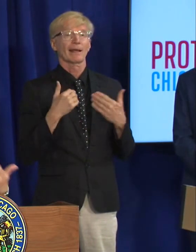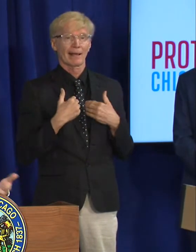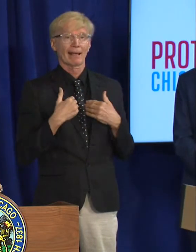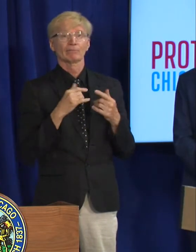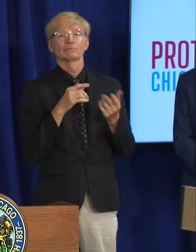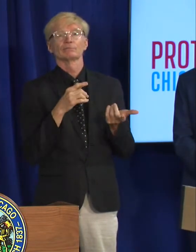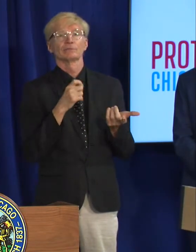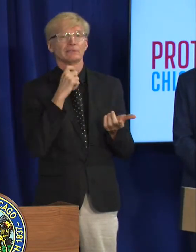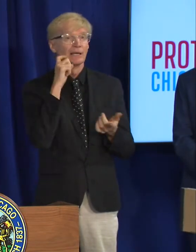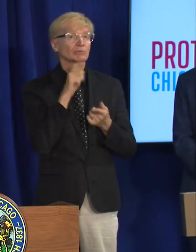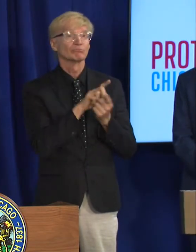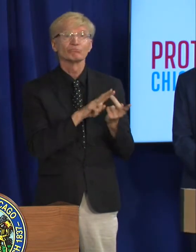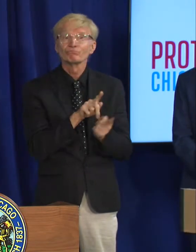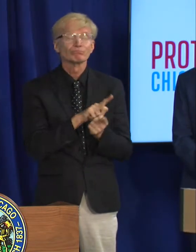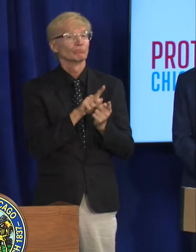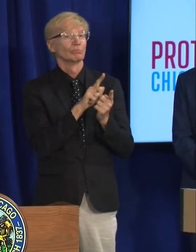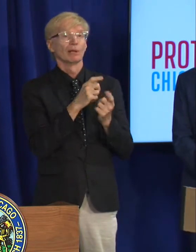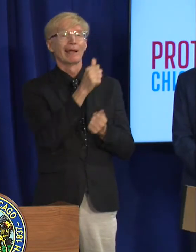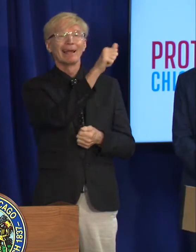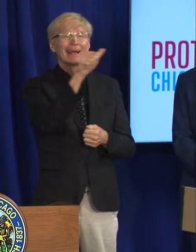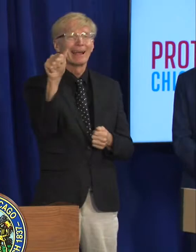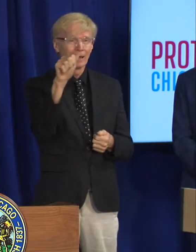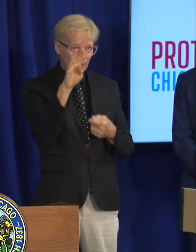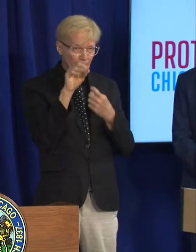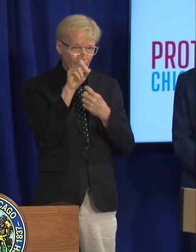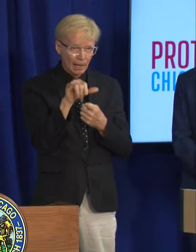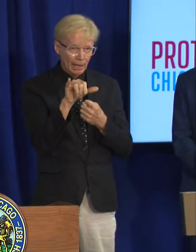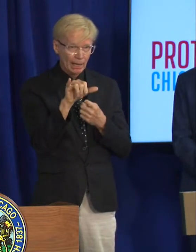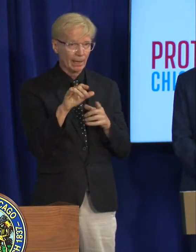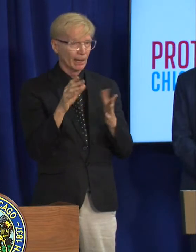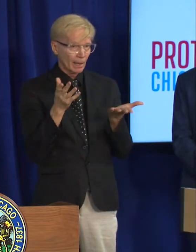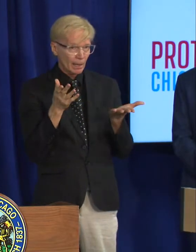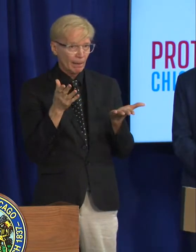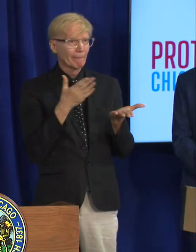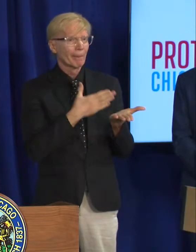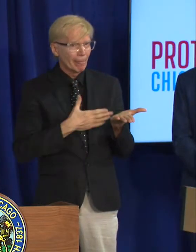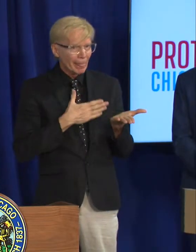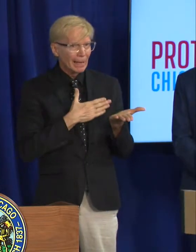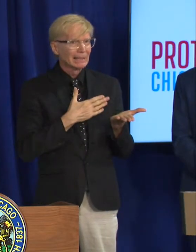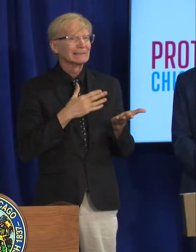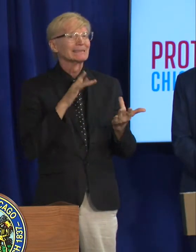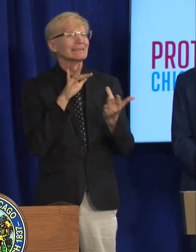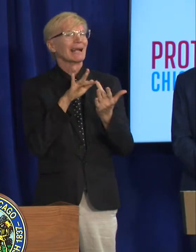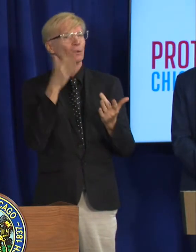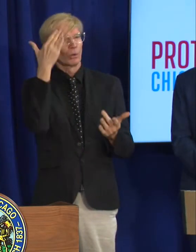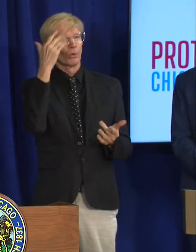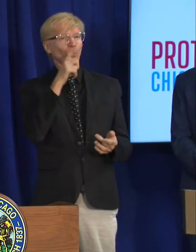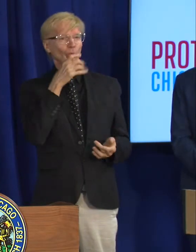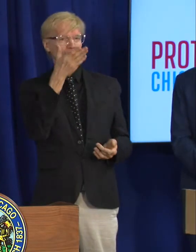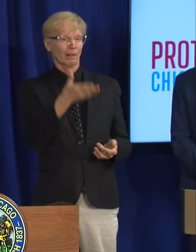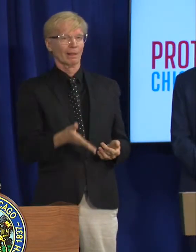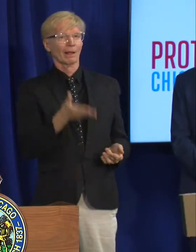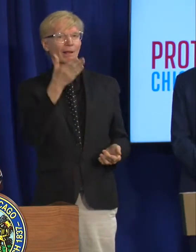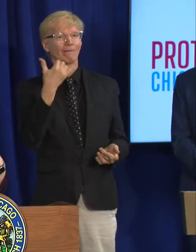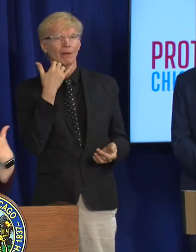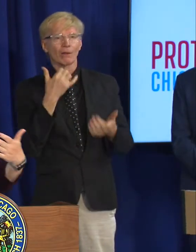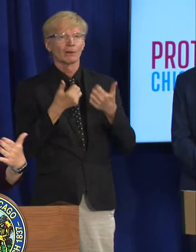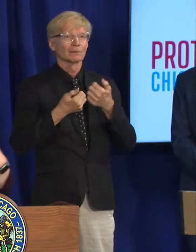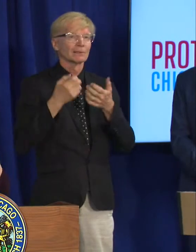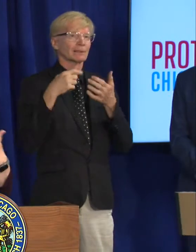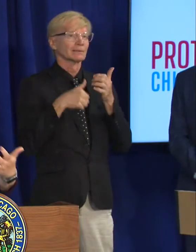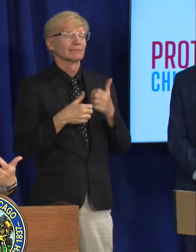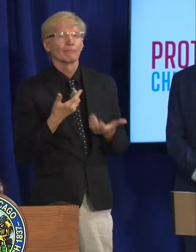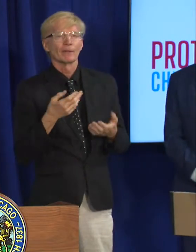intimate or sexual contact with anybody please make sure you have their contact information sometimes we see people